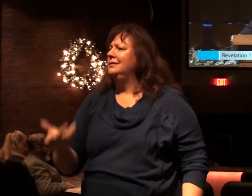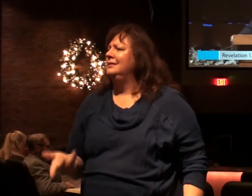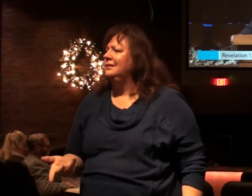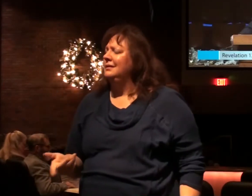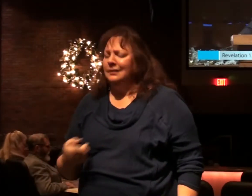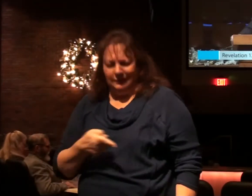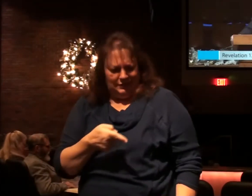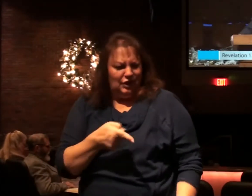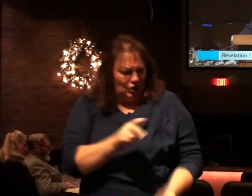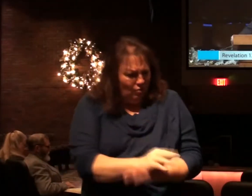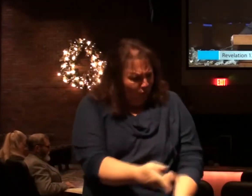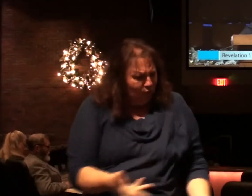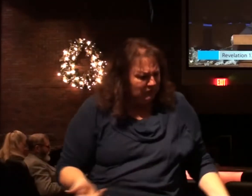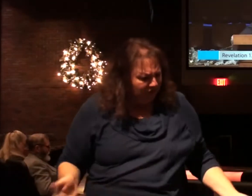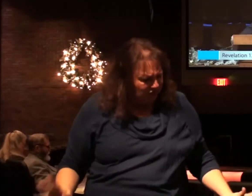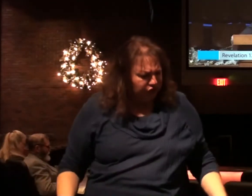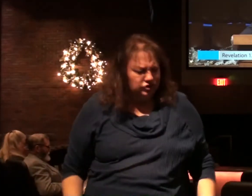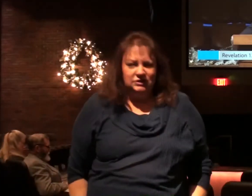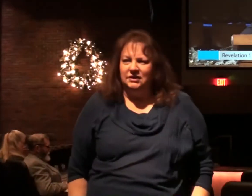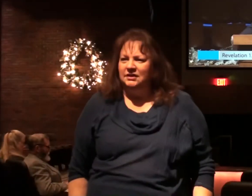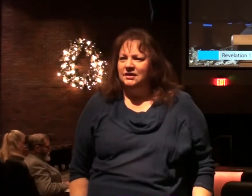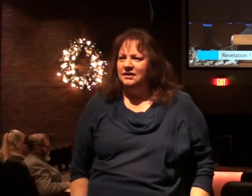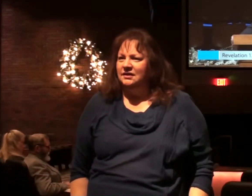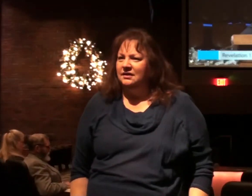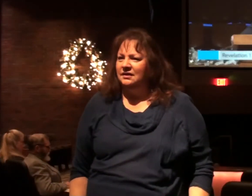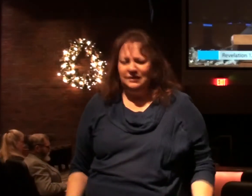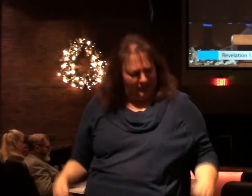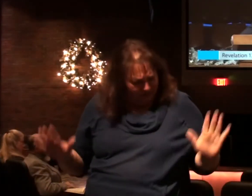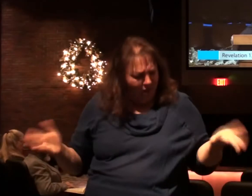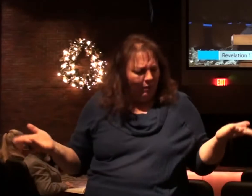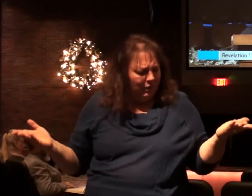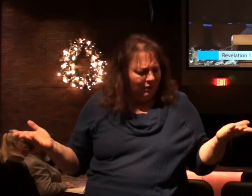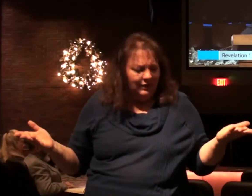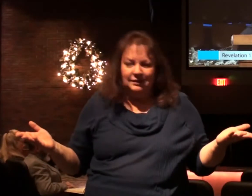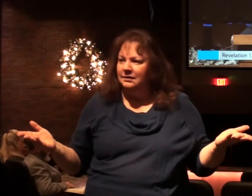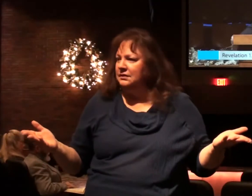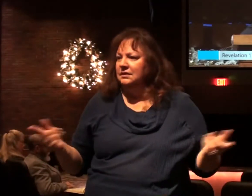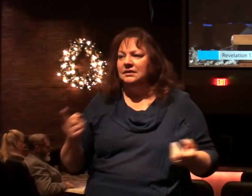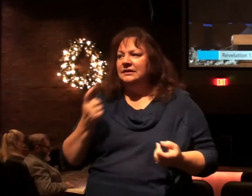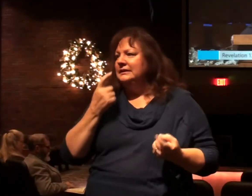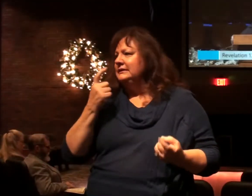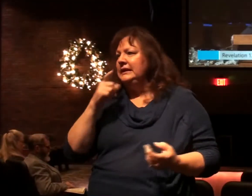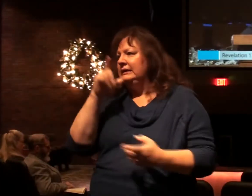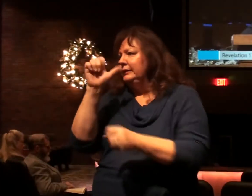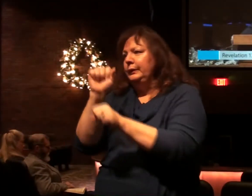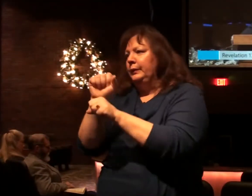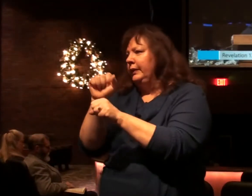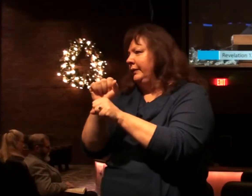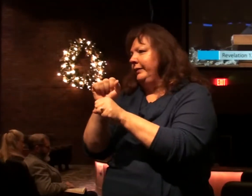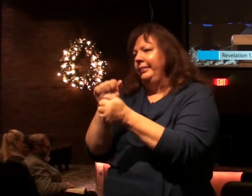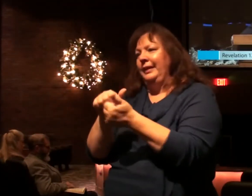and see he loses and surrender? Sin doesn't work that way.